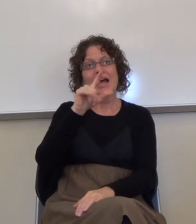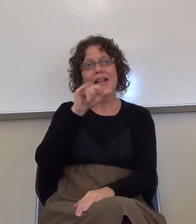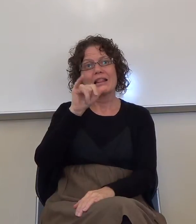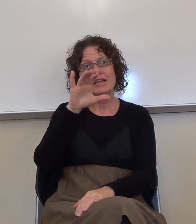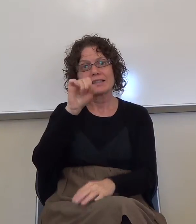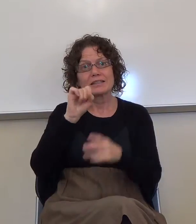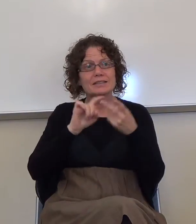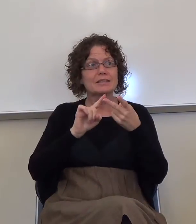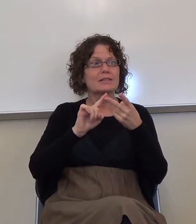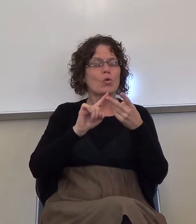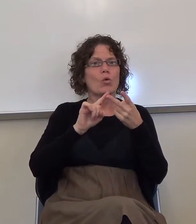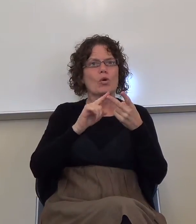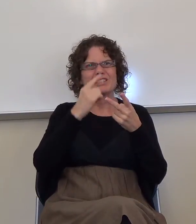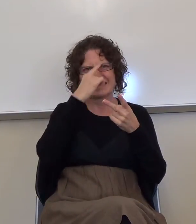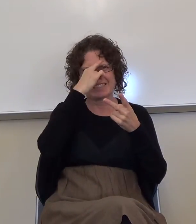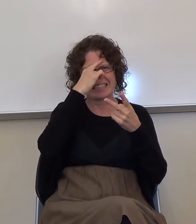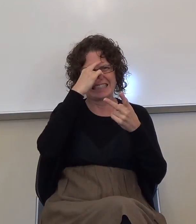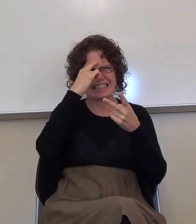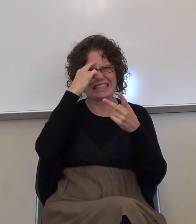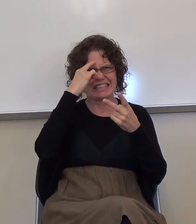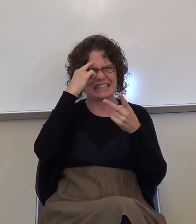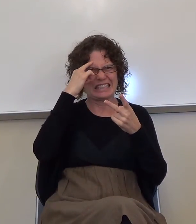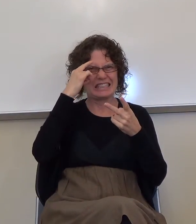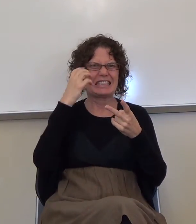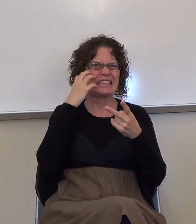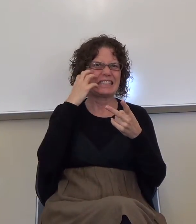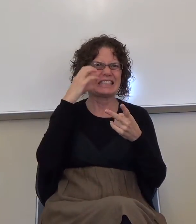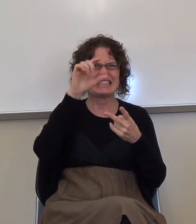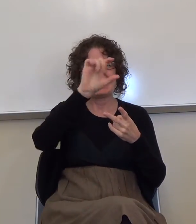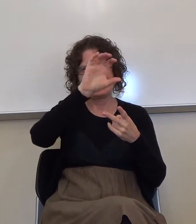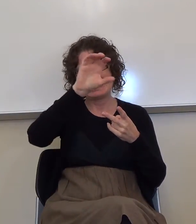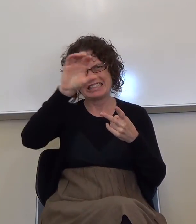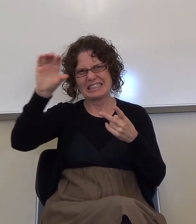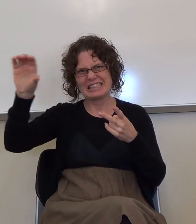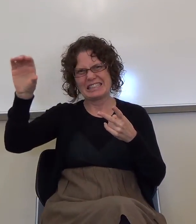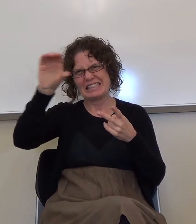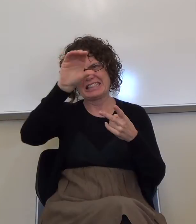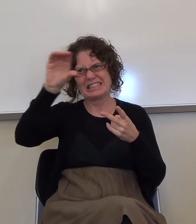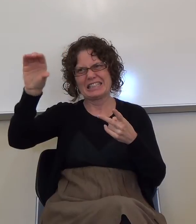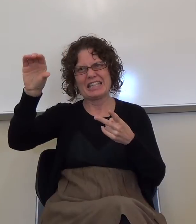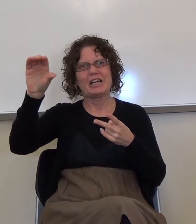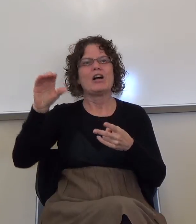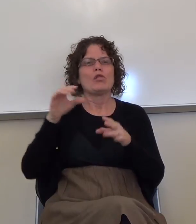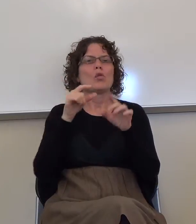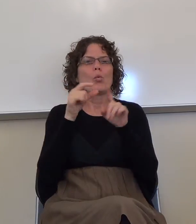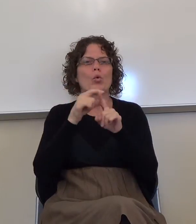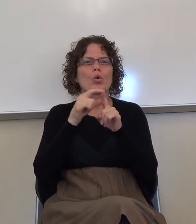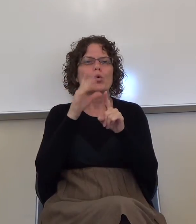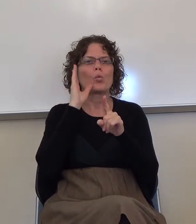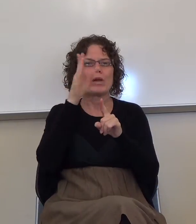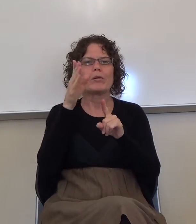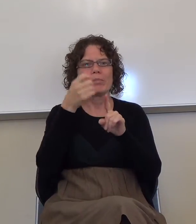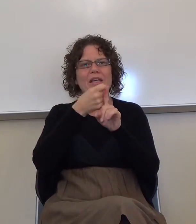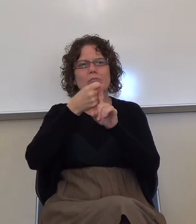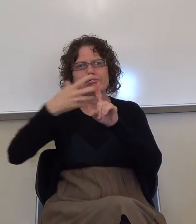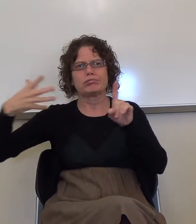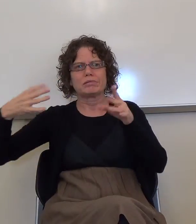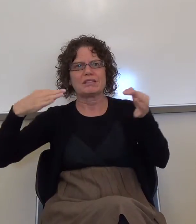it often means that it's going to be defined. The word is going to be defined right there. So, the restatement clue,